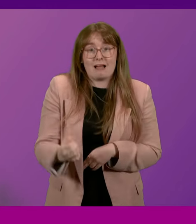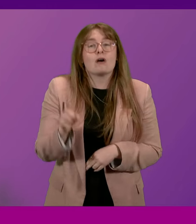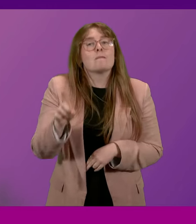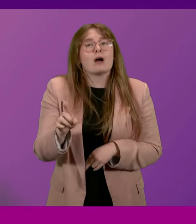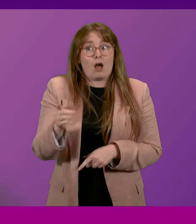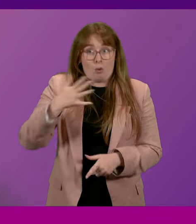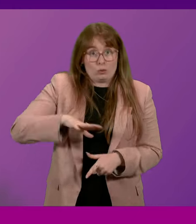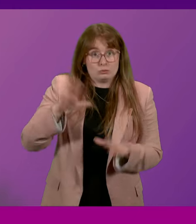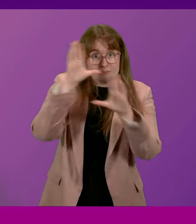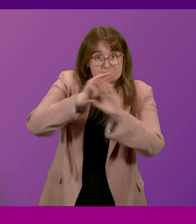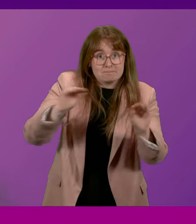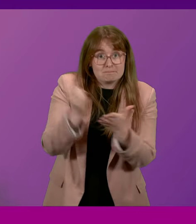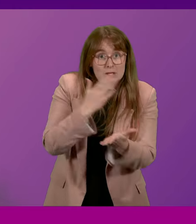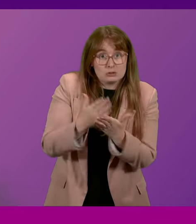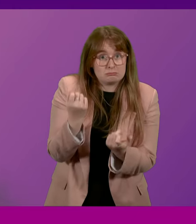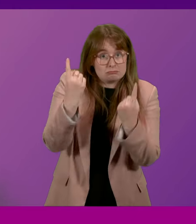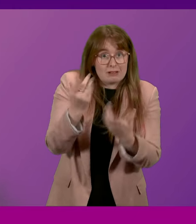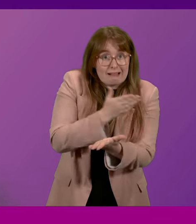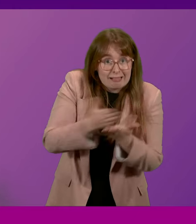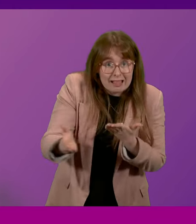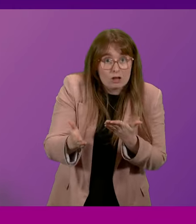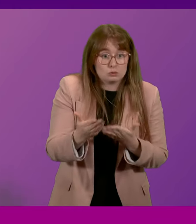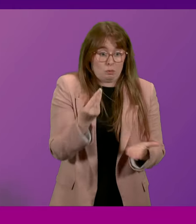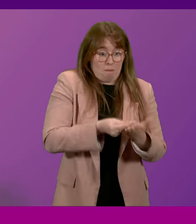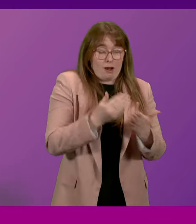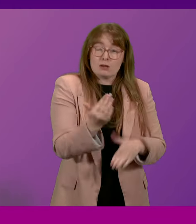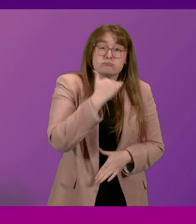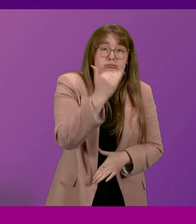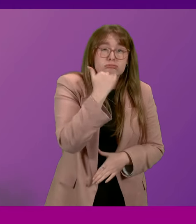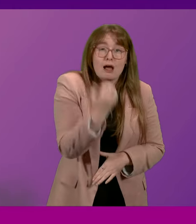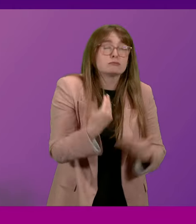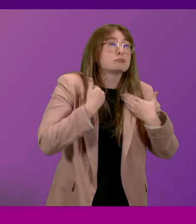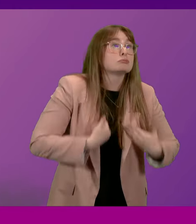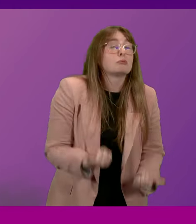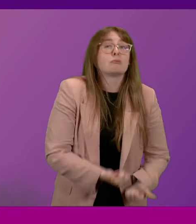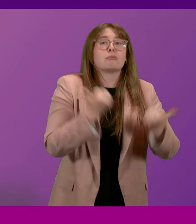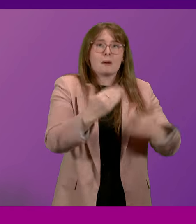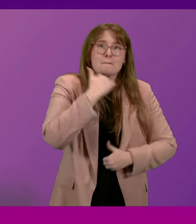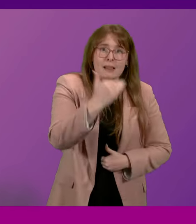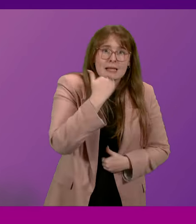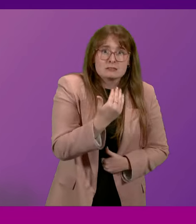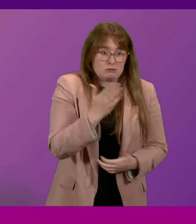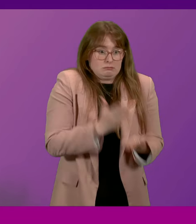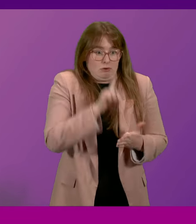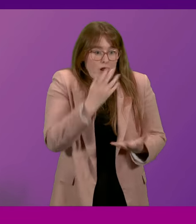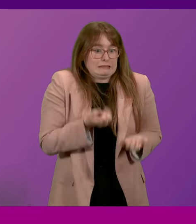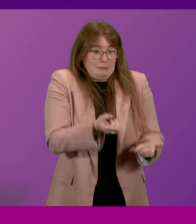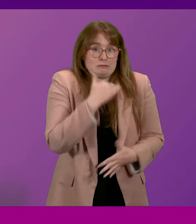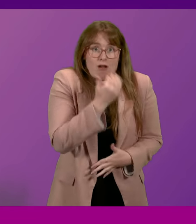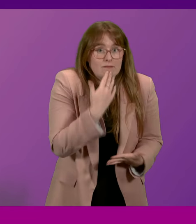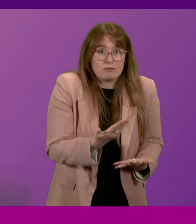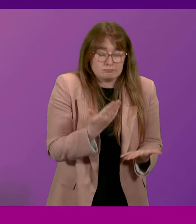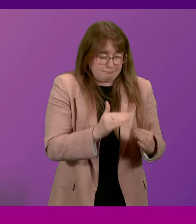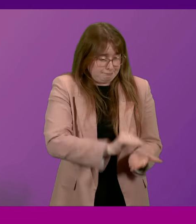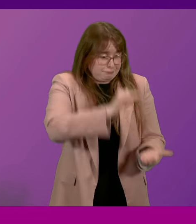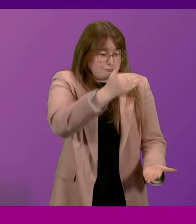hears that clearly, at a time of plenty, when the money couldn't literally be spent in time, an